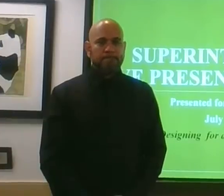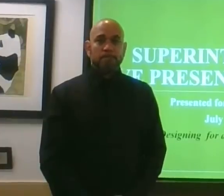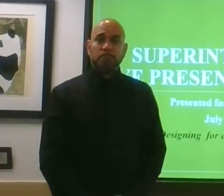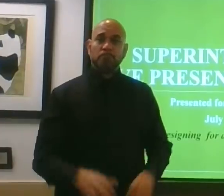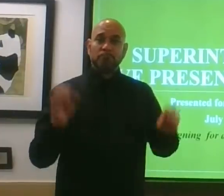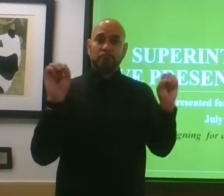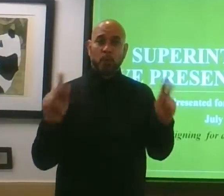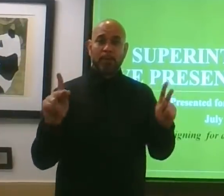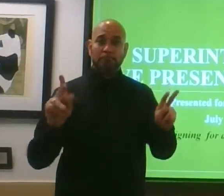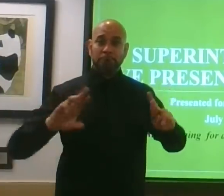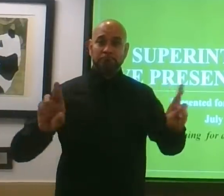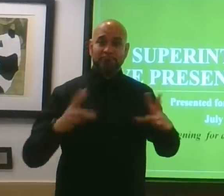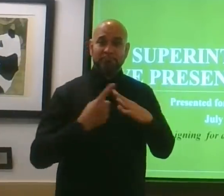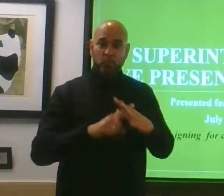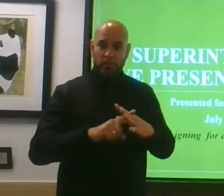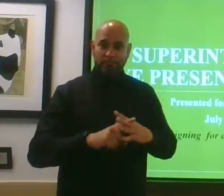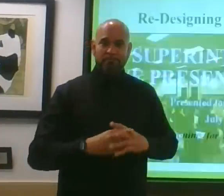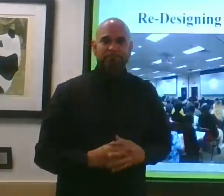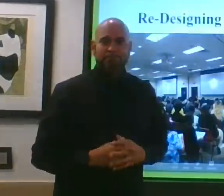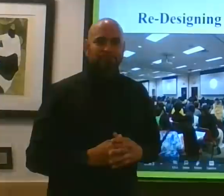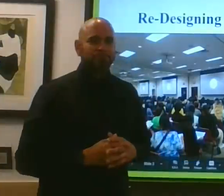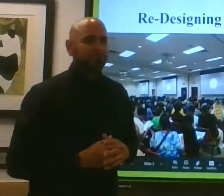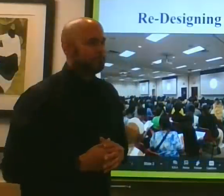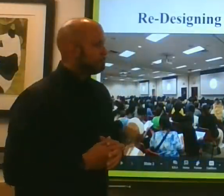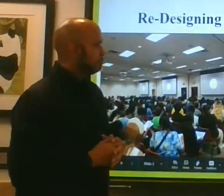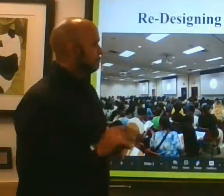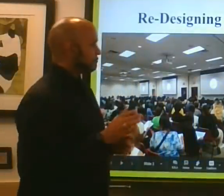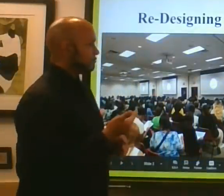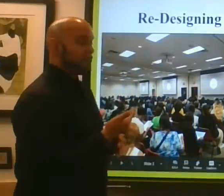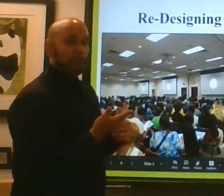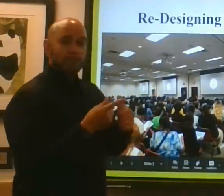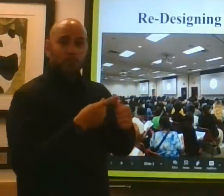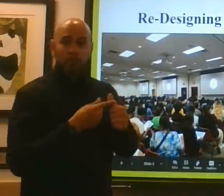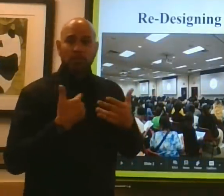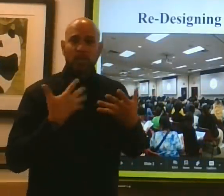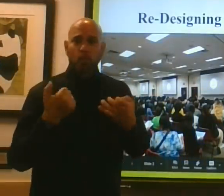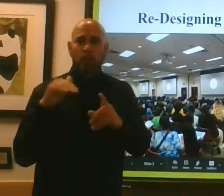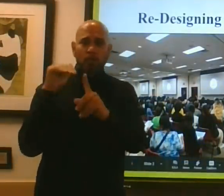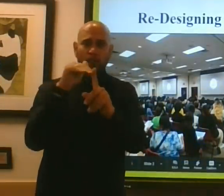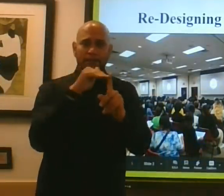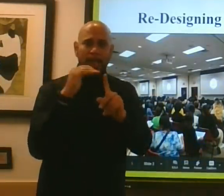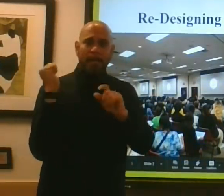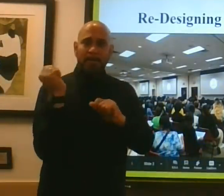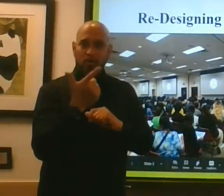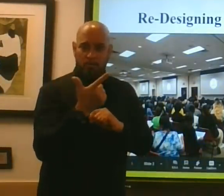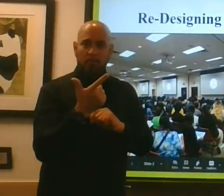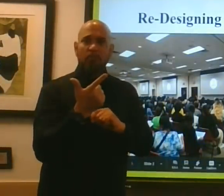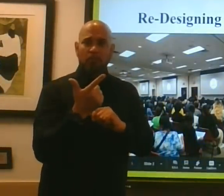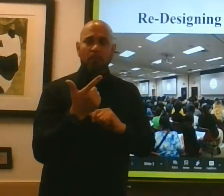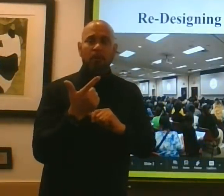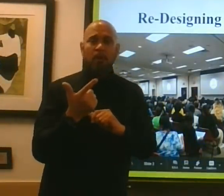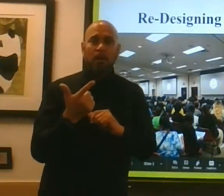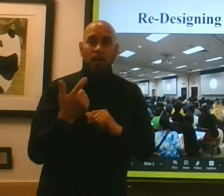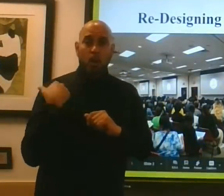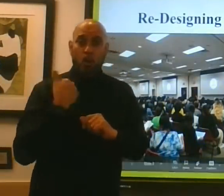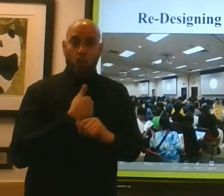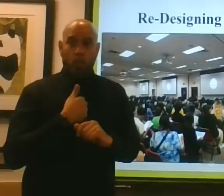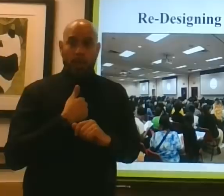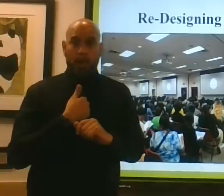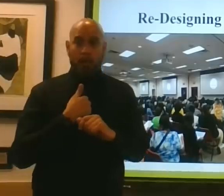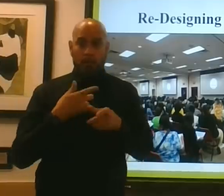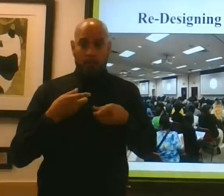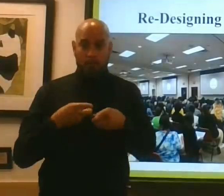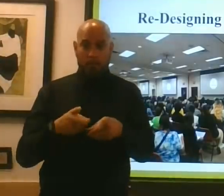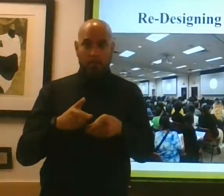Okay, well, let's get started. First thing I'd like to do is just remind everybody that while we're in a pandemic, our